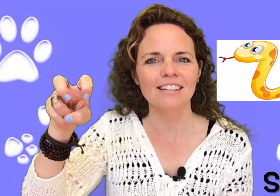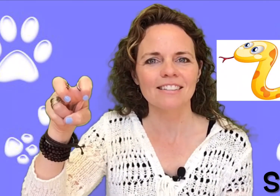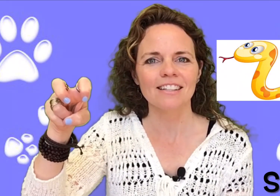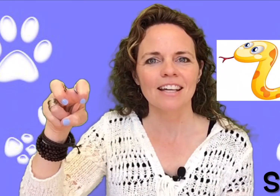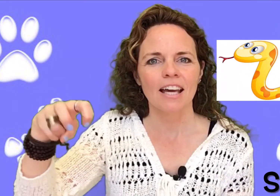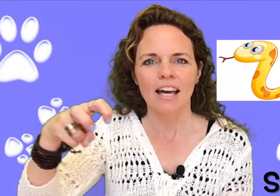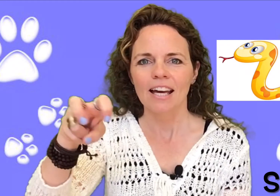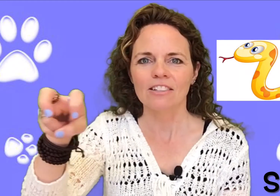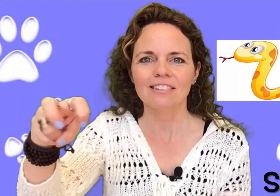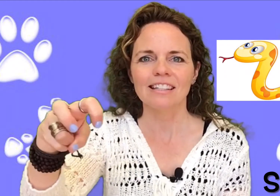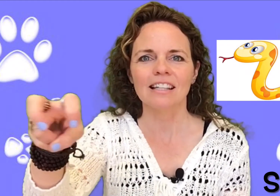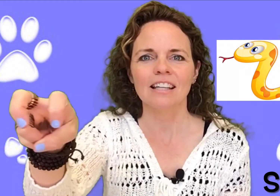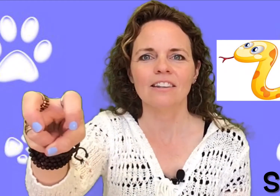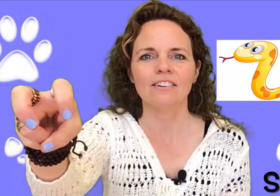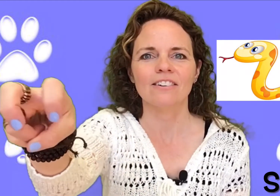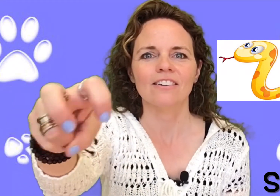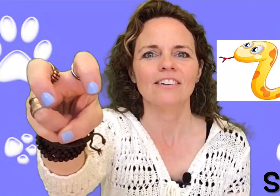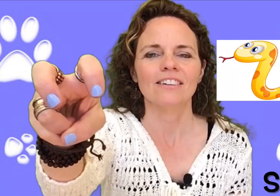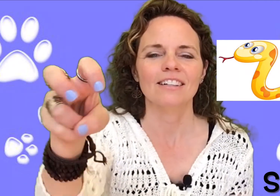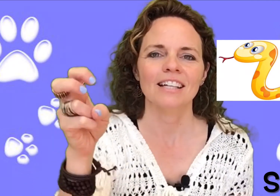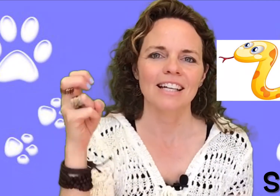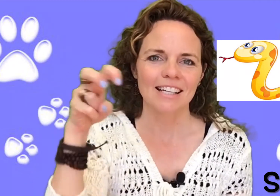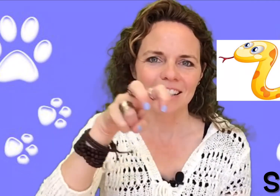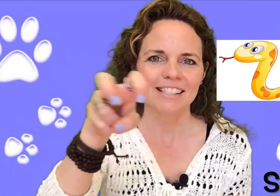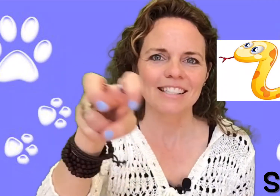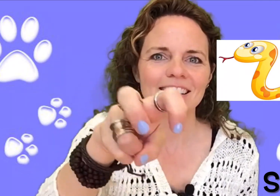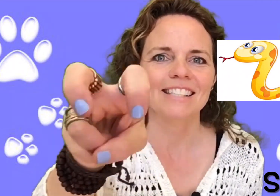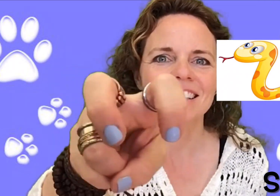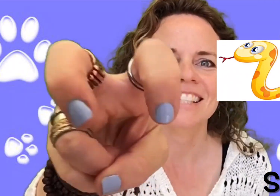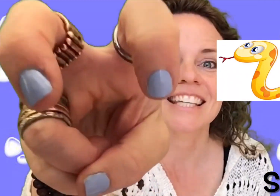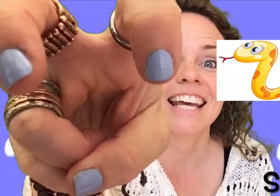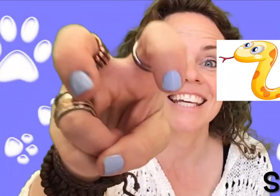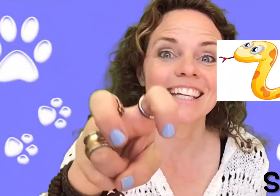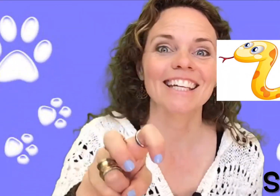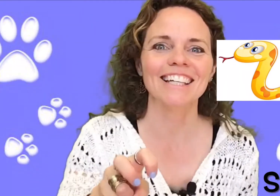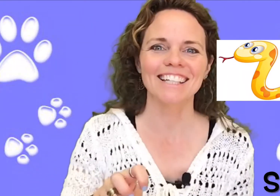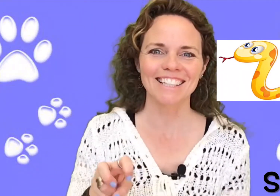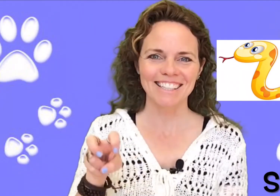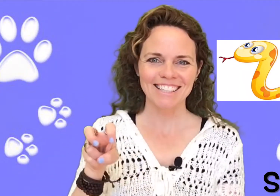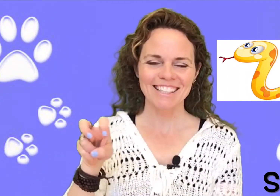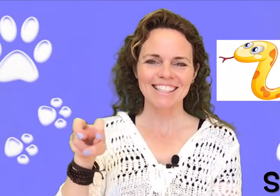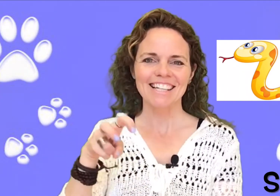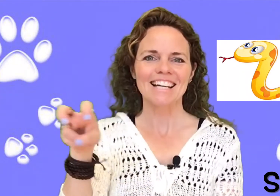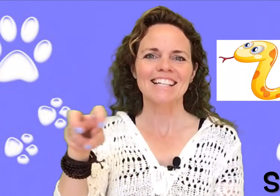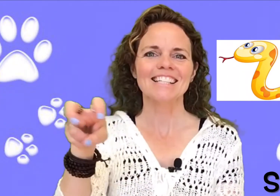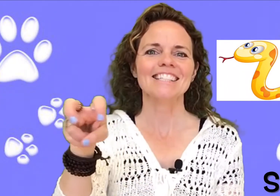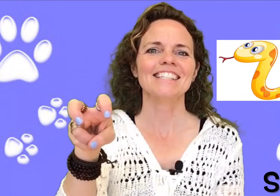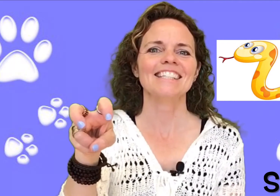And you slither. Snake. Snake.